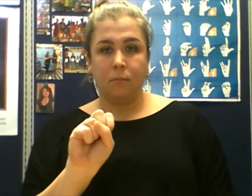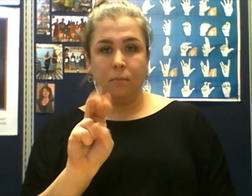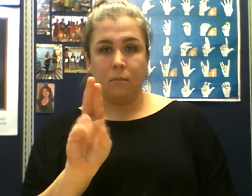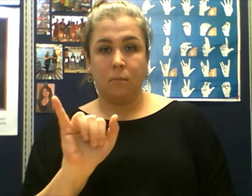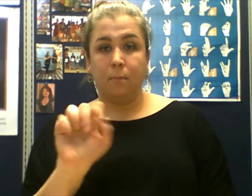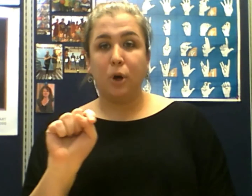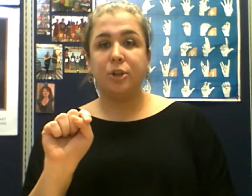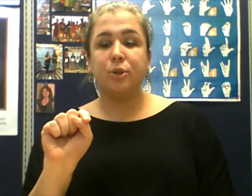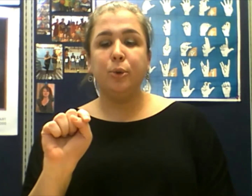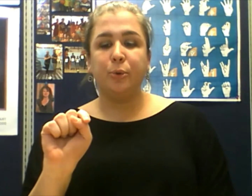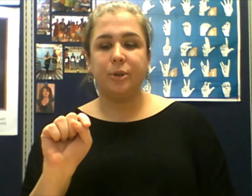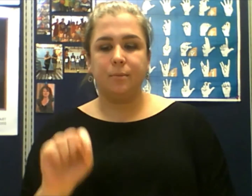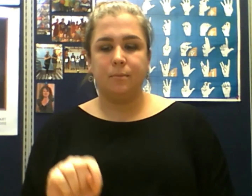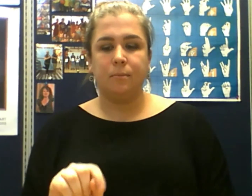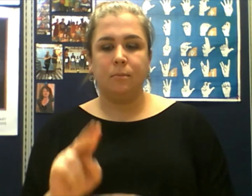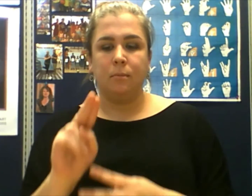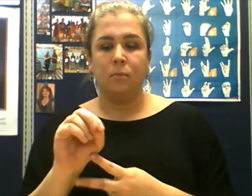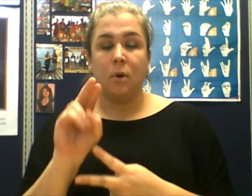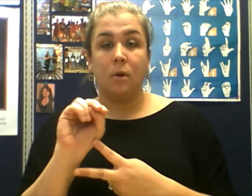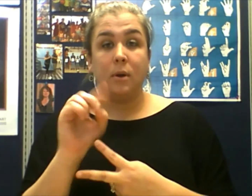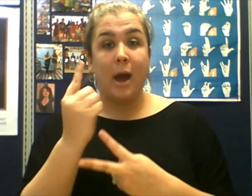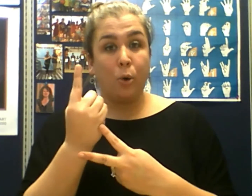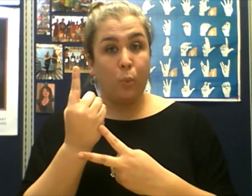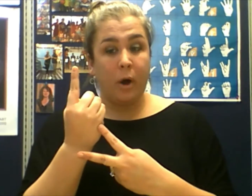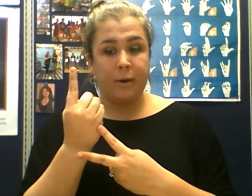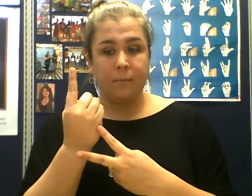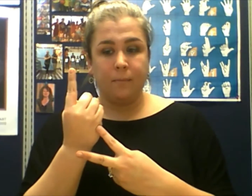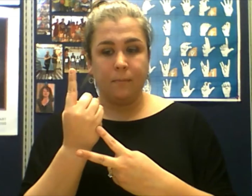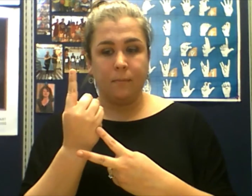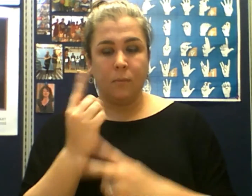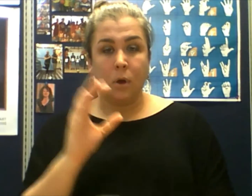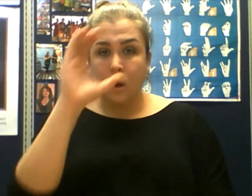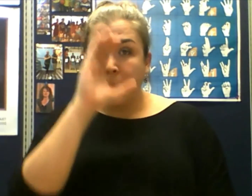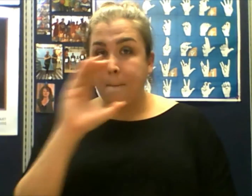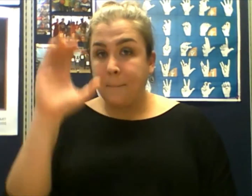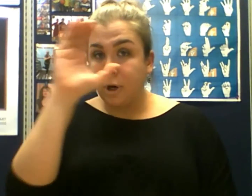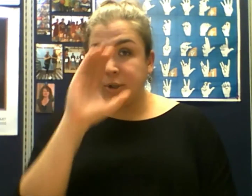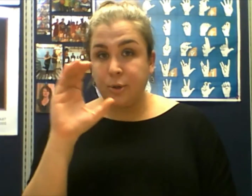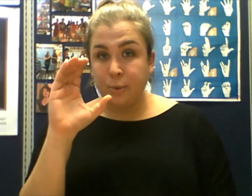Pursuit. Noun 1, pursuit.